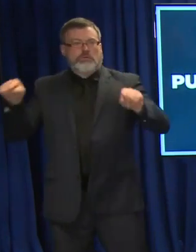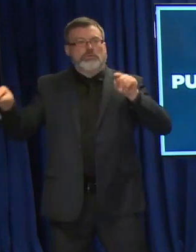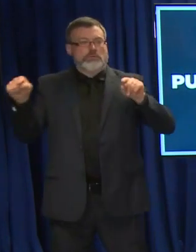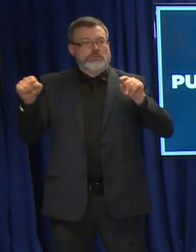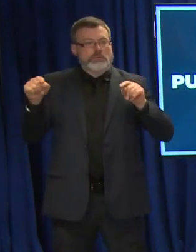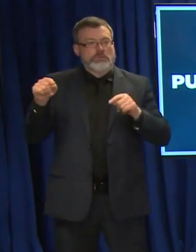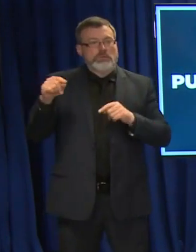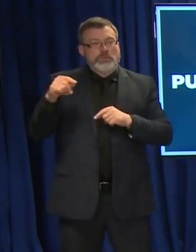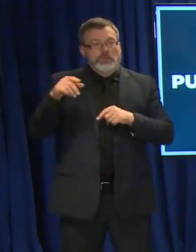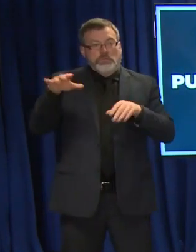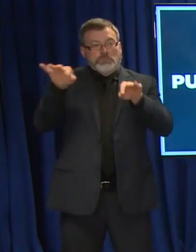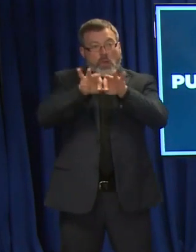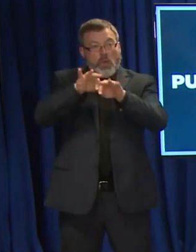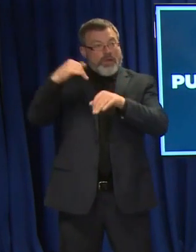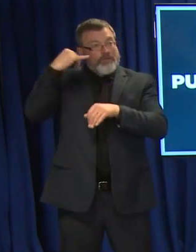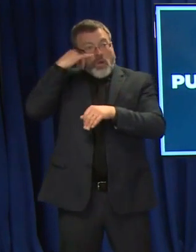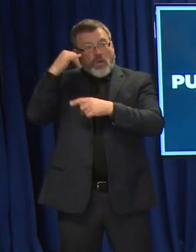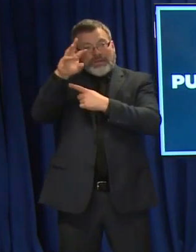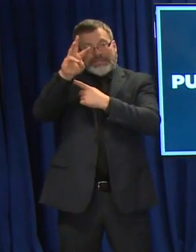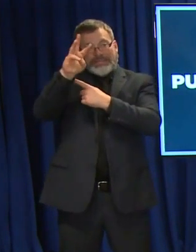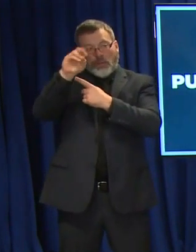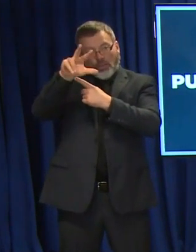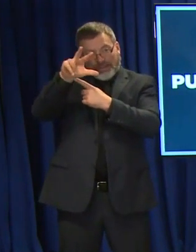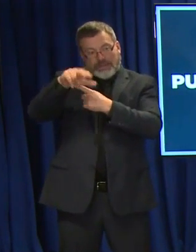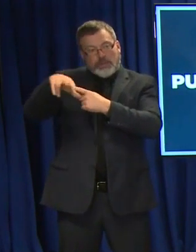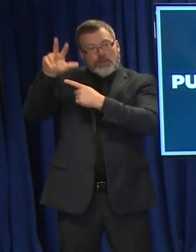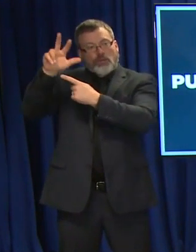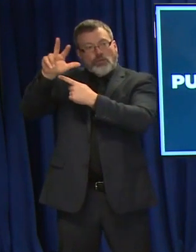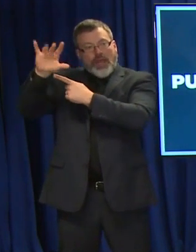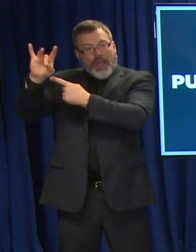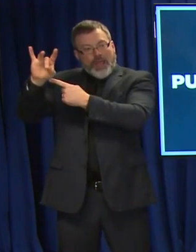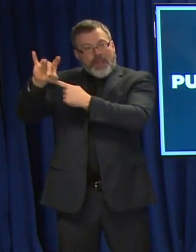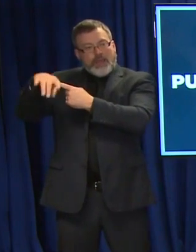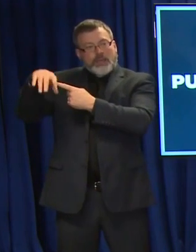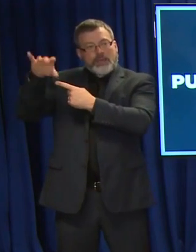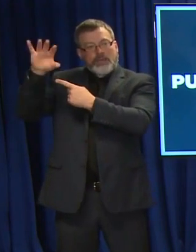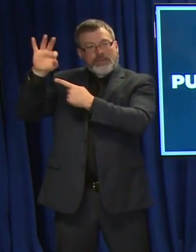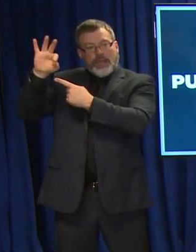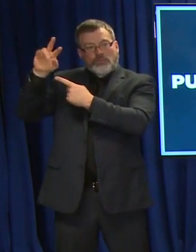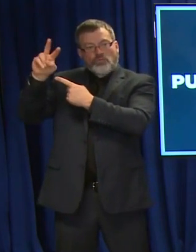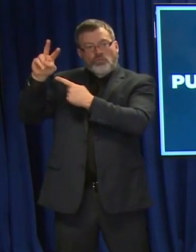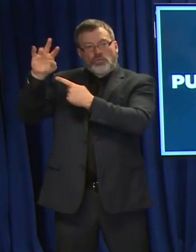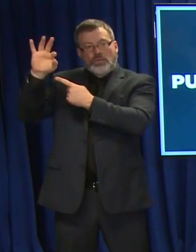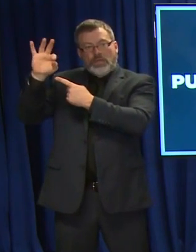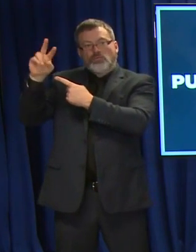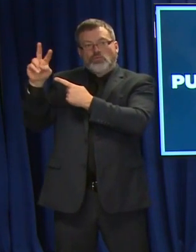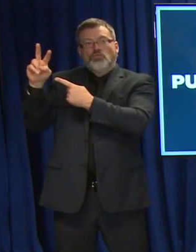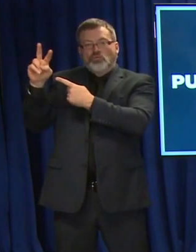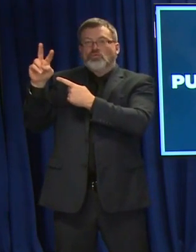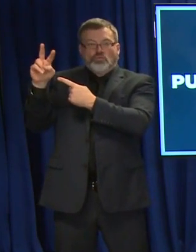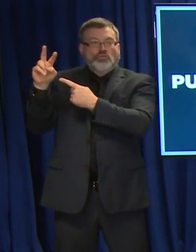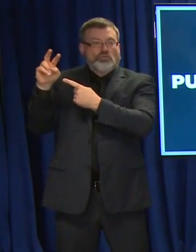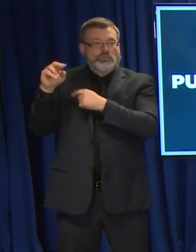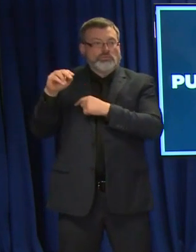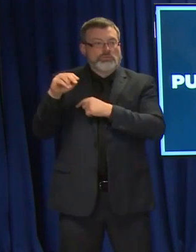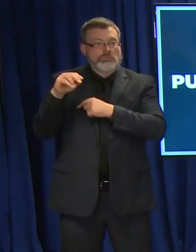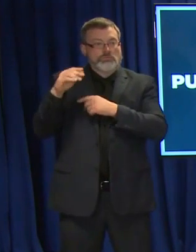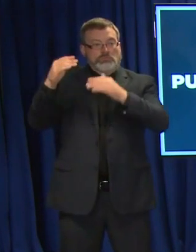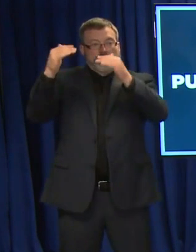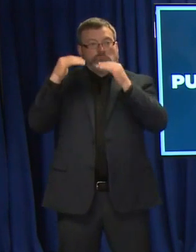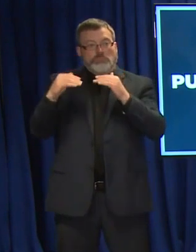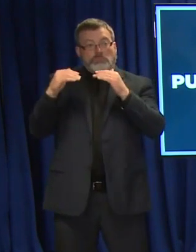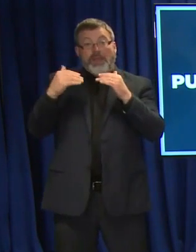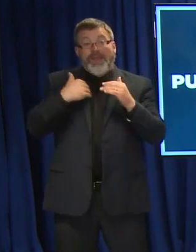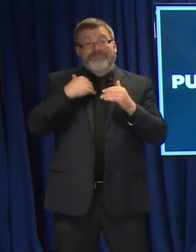-9292 or you can go to www.onsitenewhampshire.com backslash